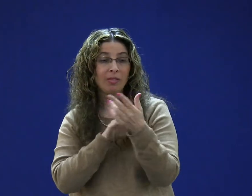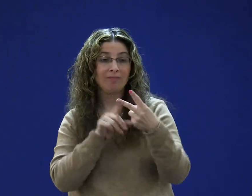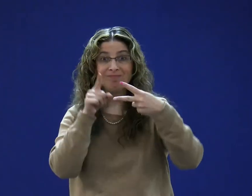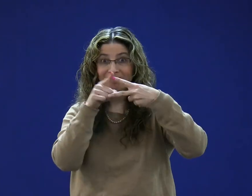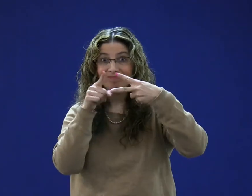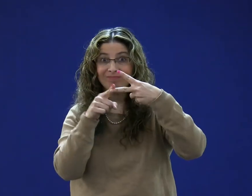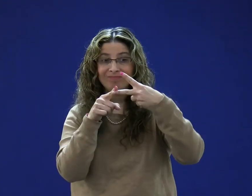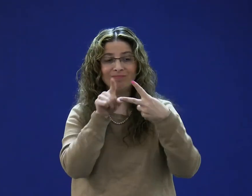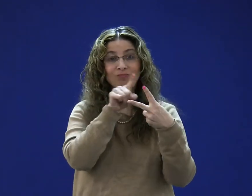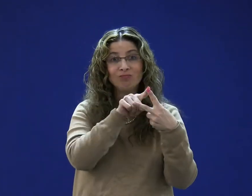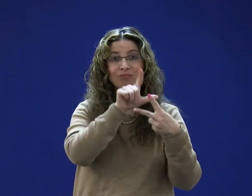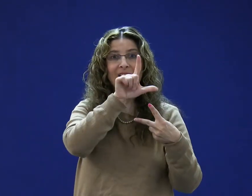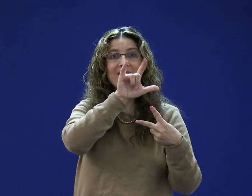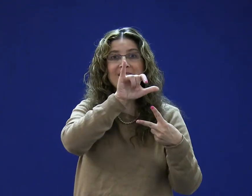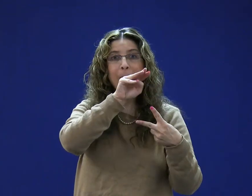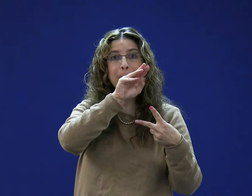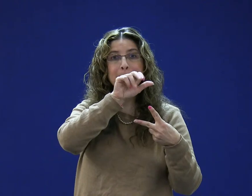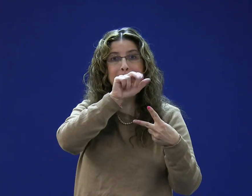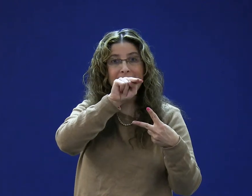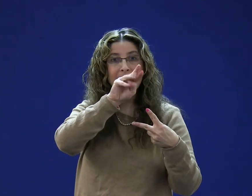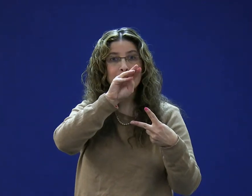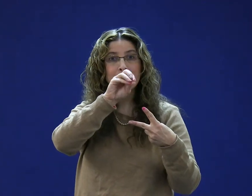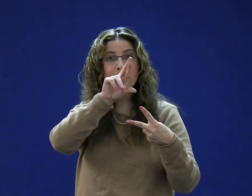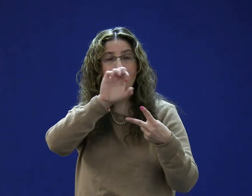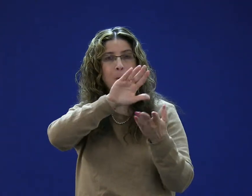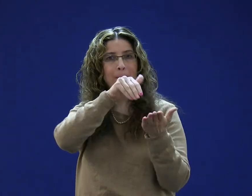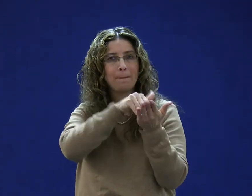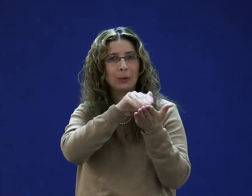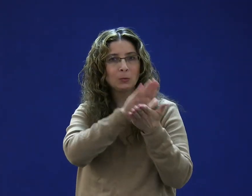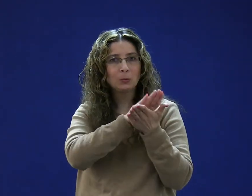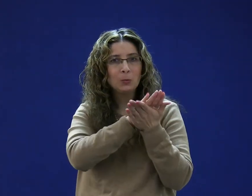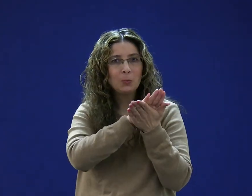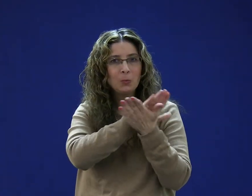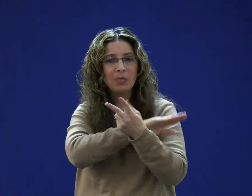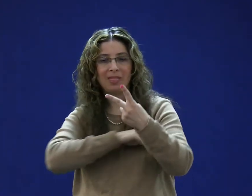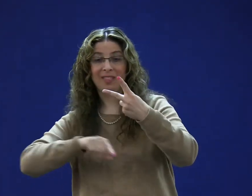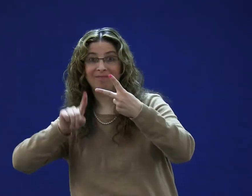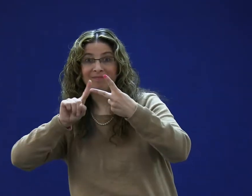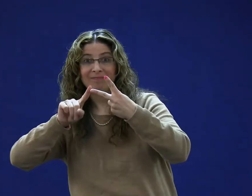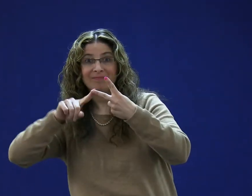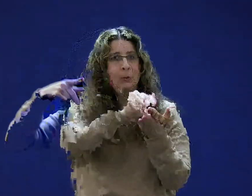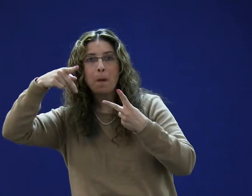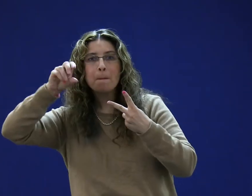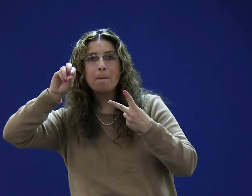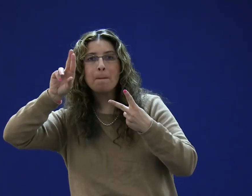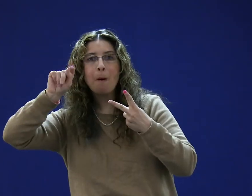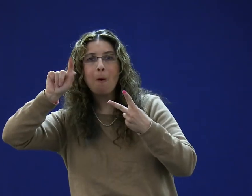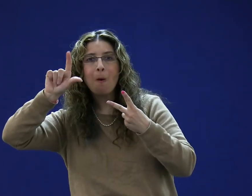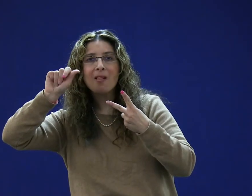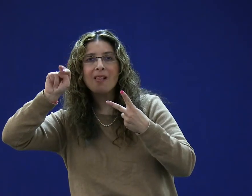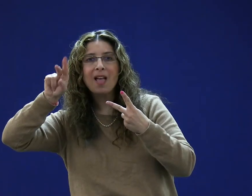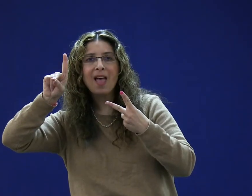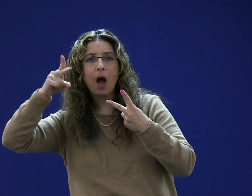I'm currently teaching within two programs, Lyman-Moore Middle School and also Portland High School.